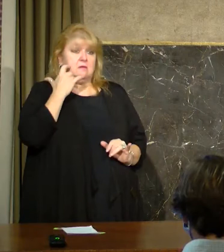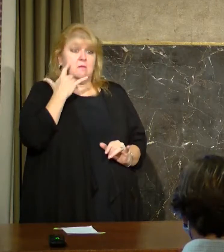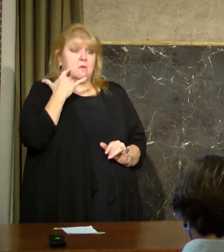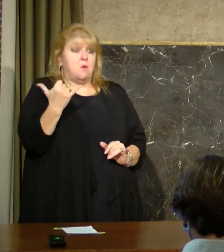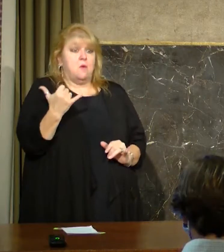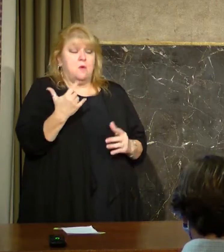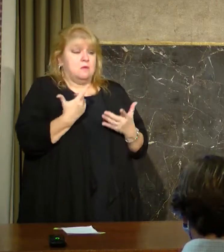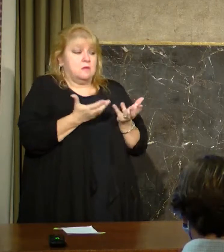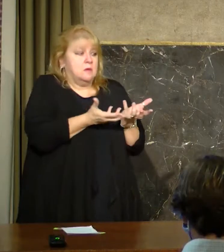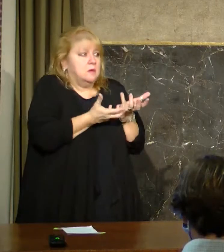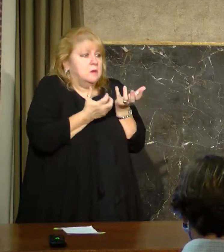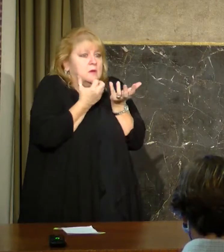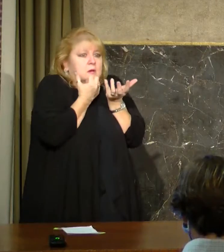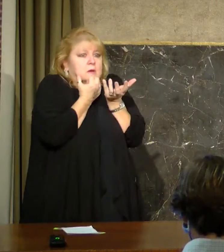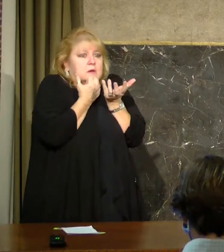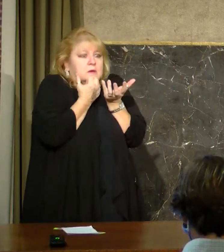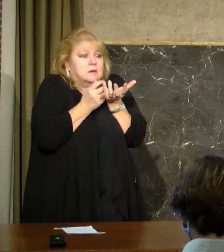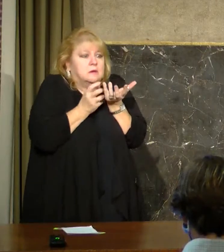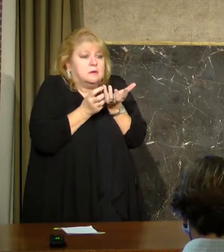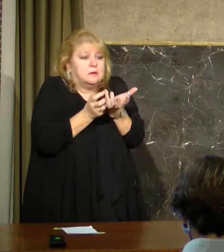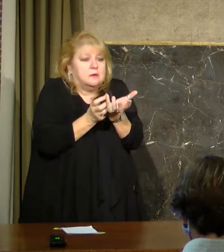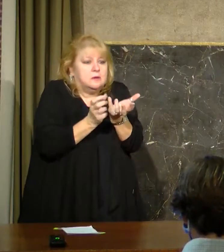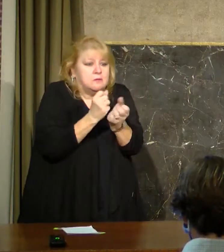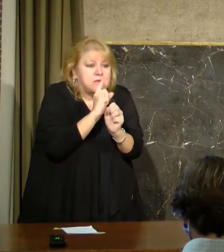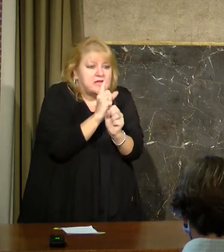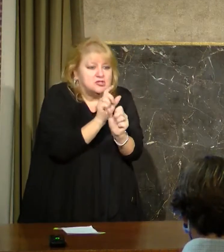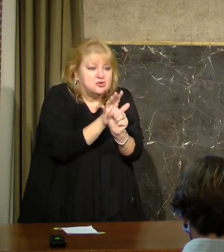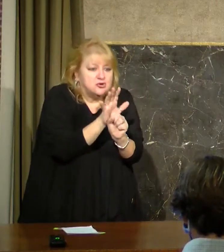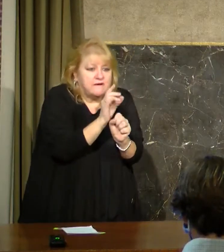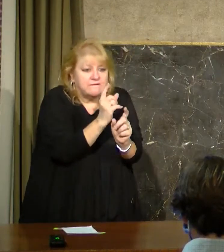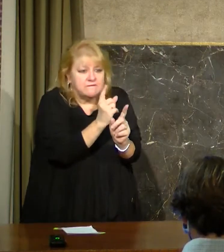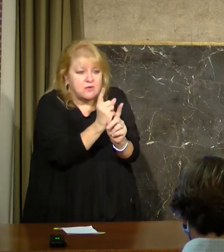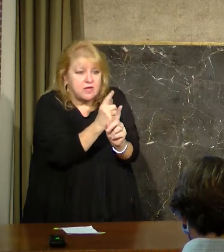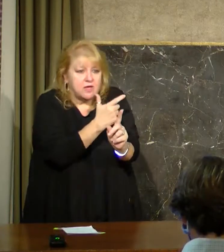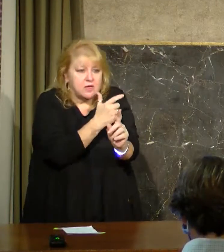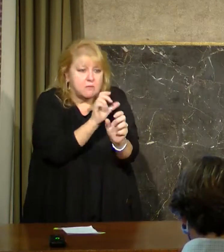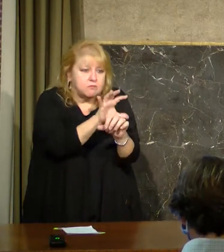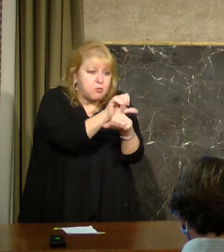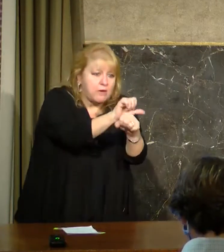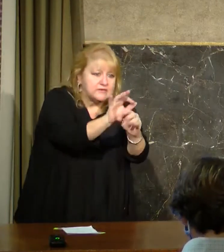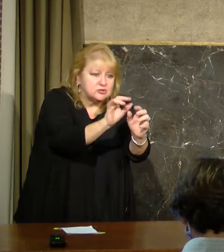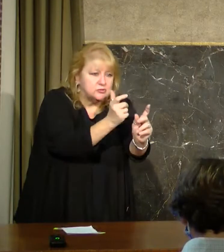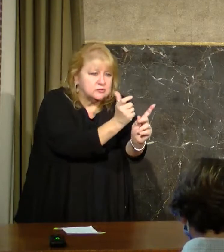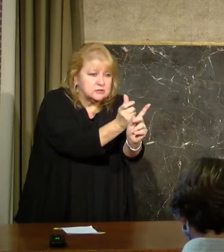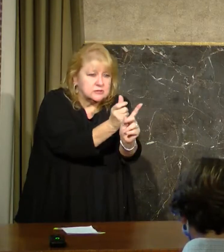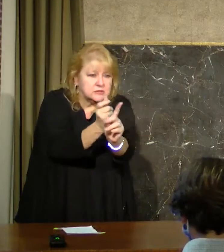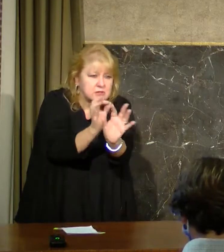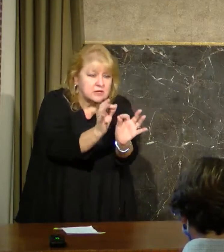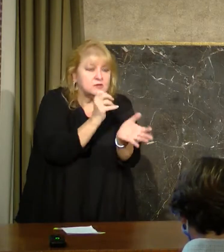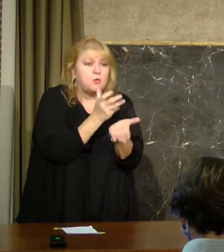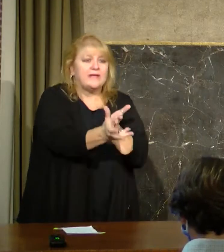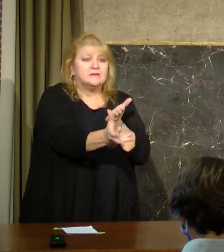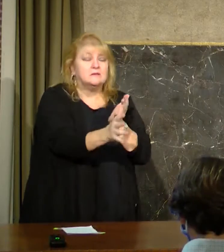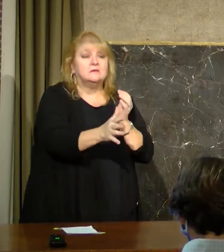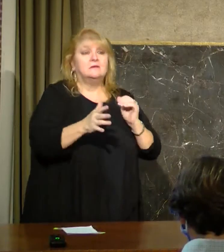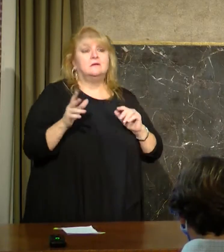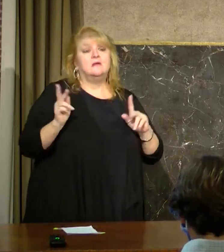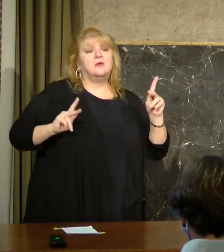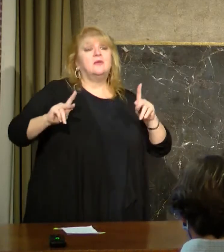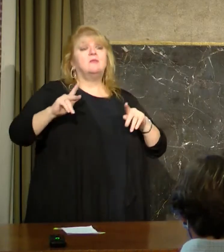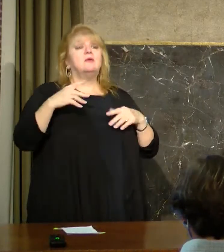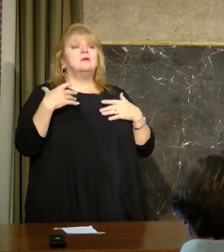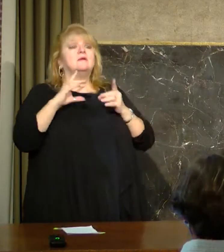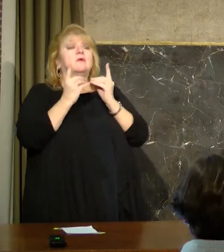is all a very involved process. I can tell you the people at the Department of Health are working extremely hard. We have a lot of really good